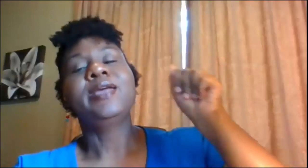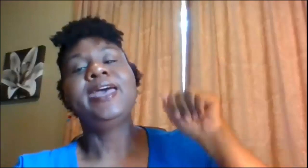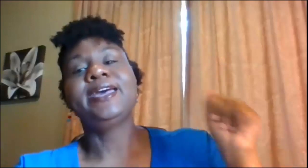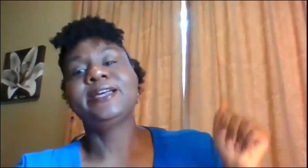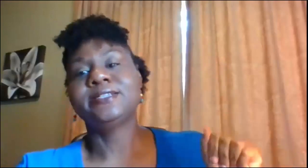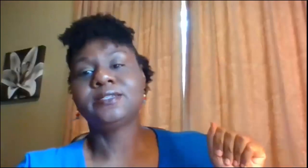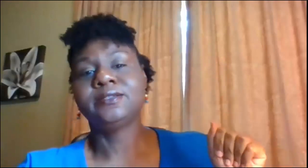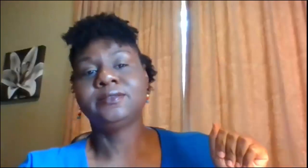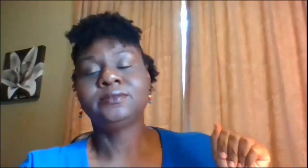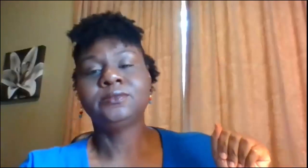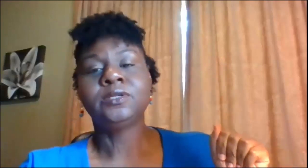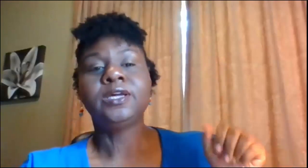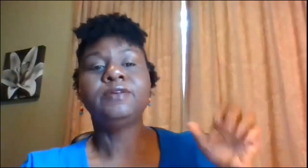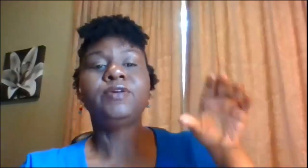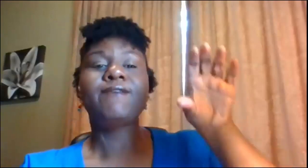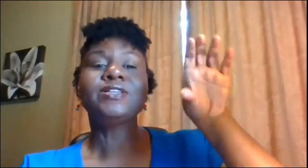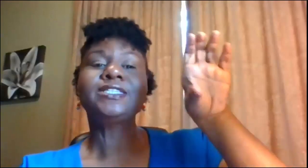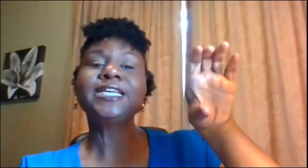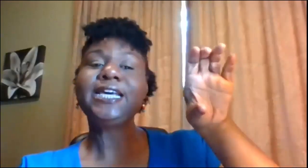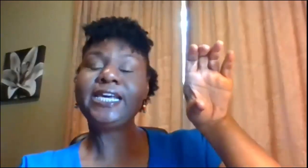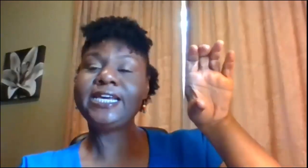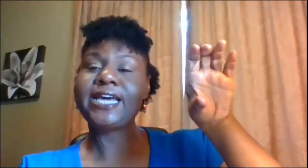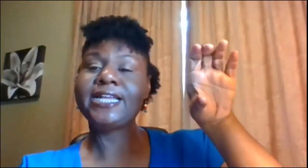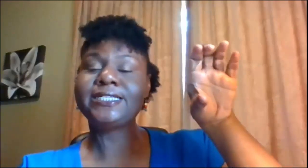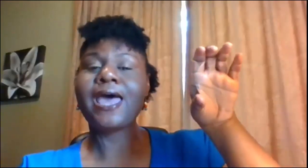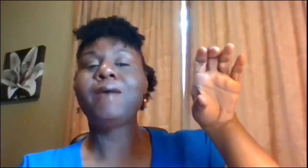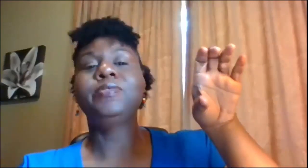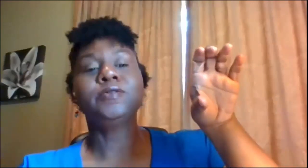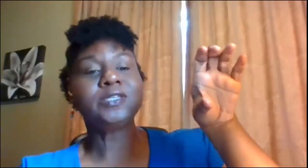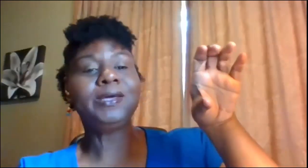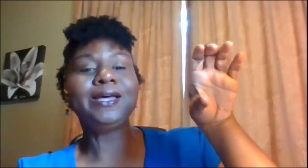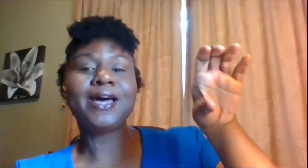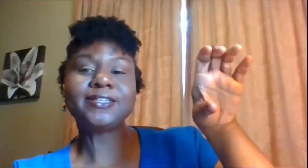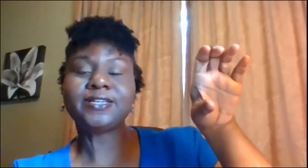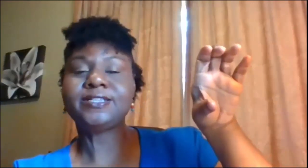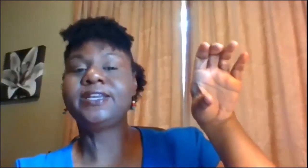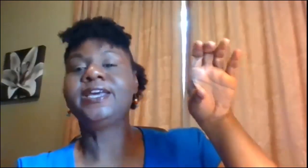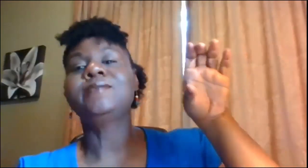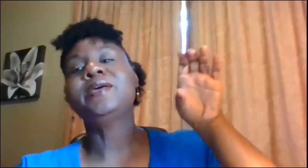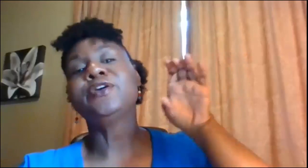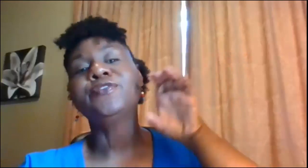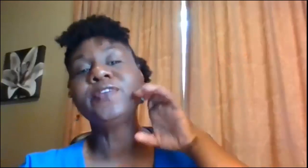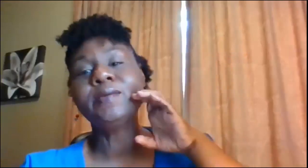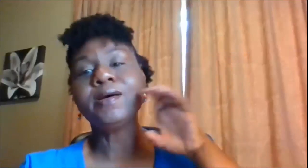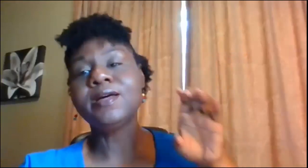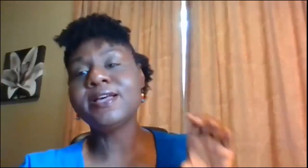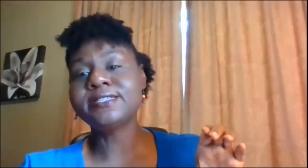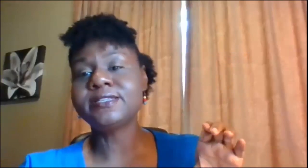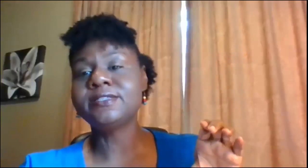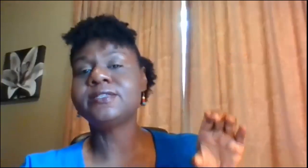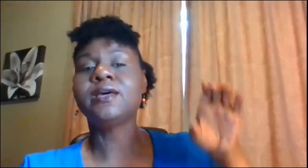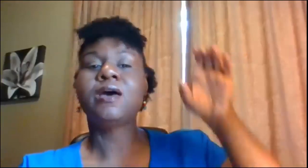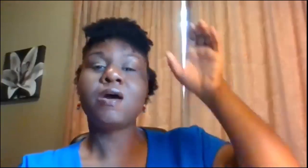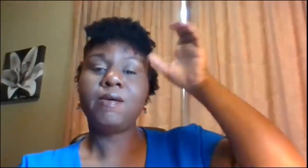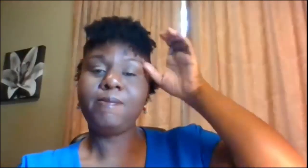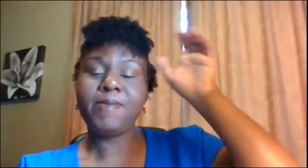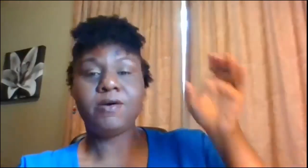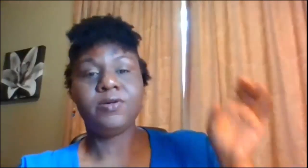aunt if you have a C and tap those can be cousins and they can be your female cousins male